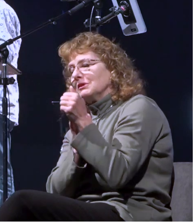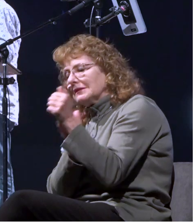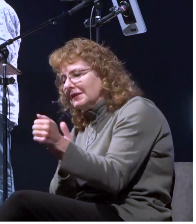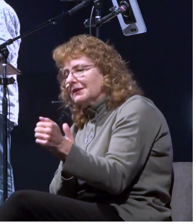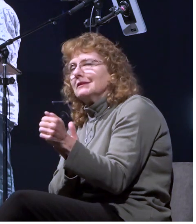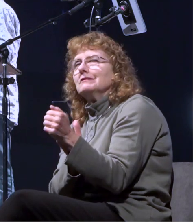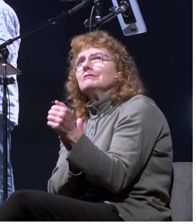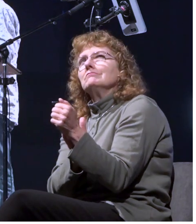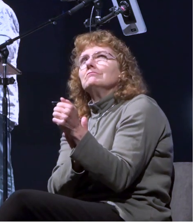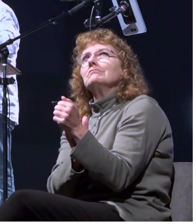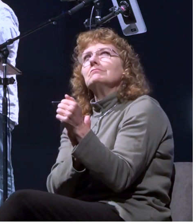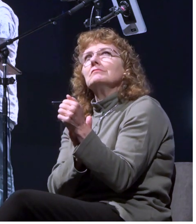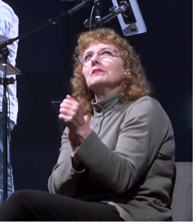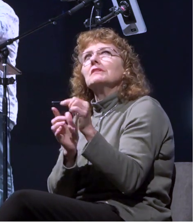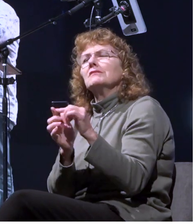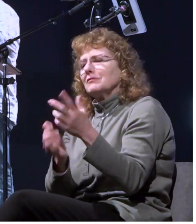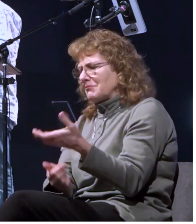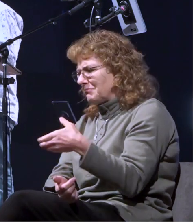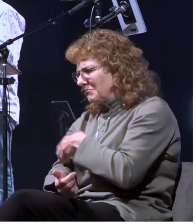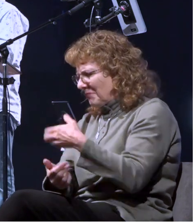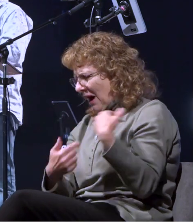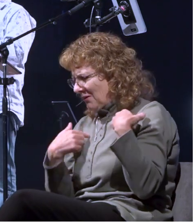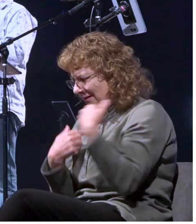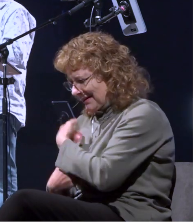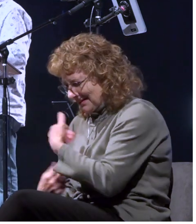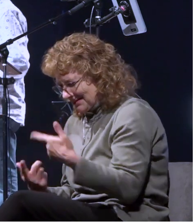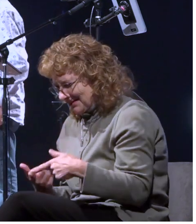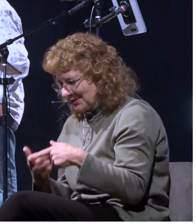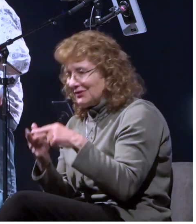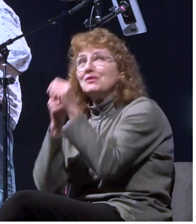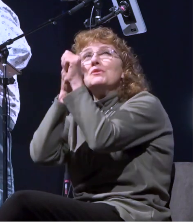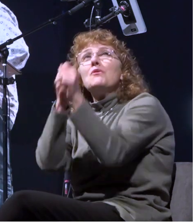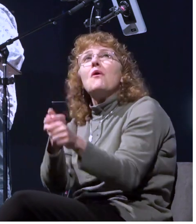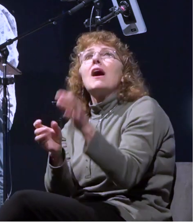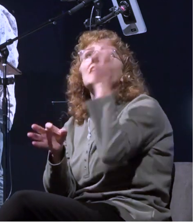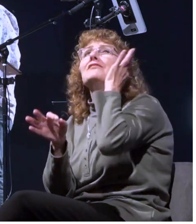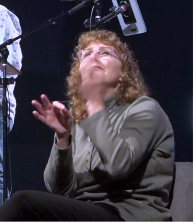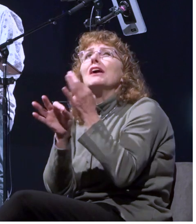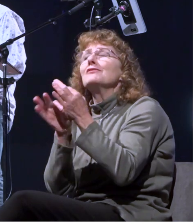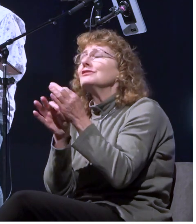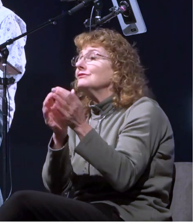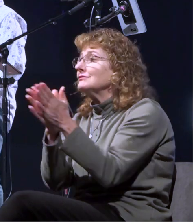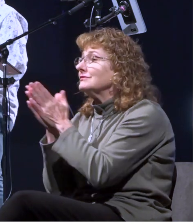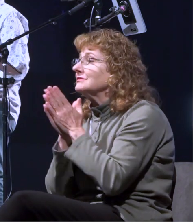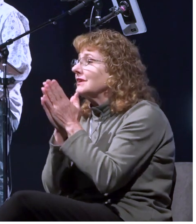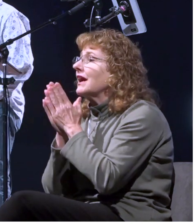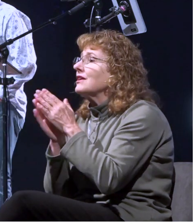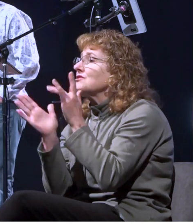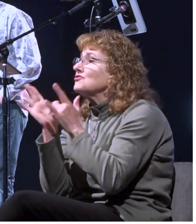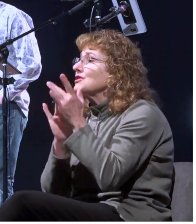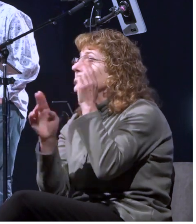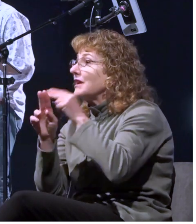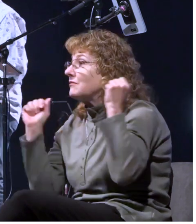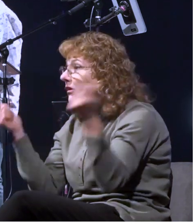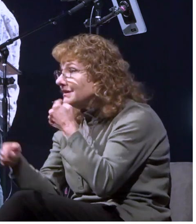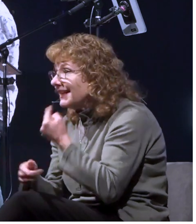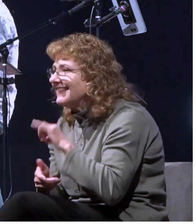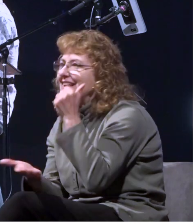uh empower us to put feet on our faith and live out the truth we pray it together in jesus name and everyone said amen